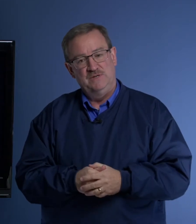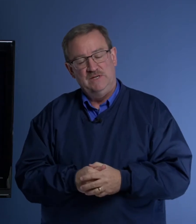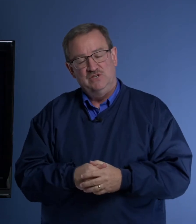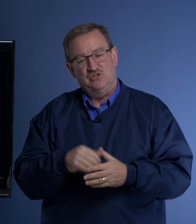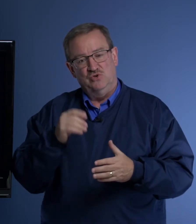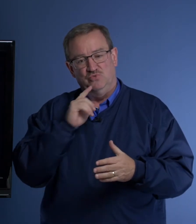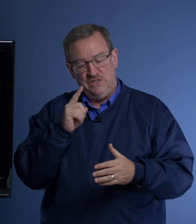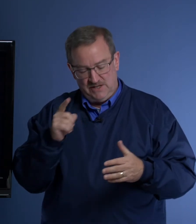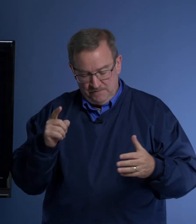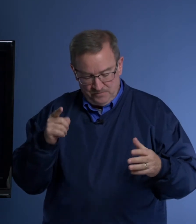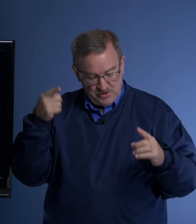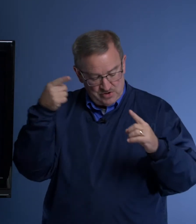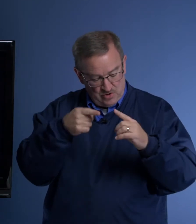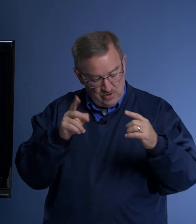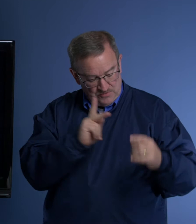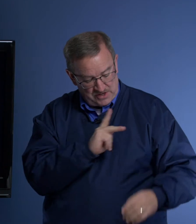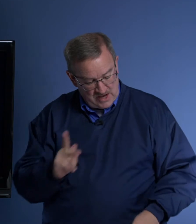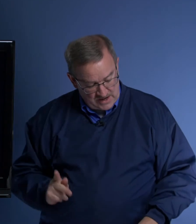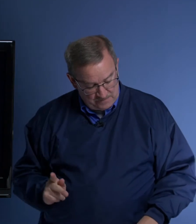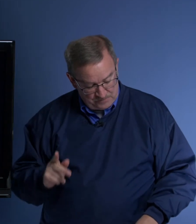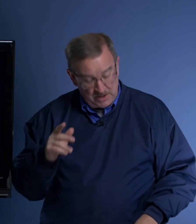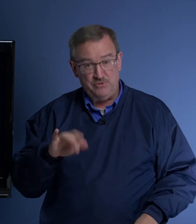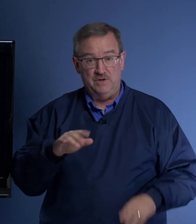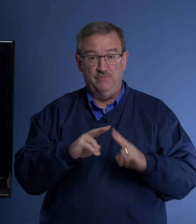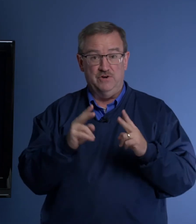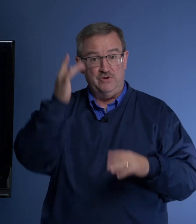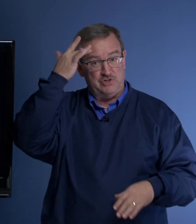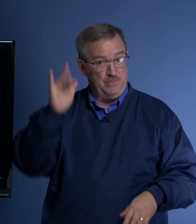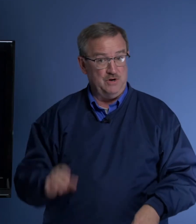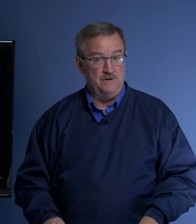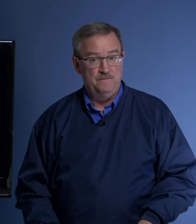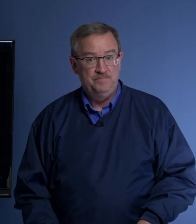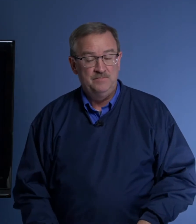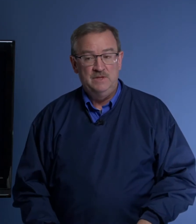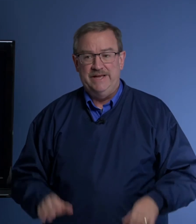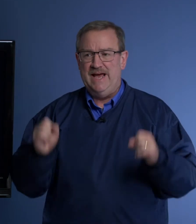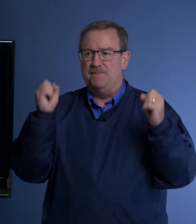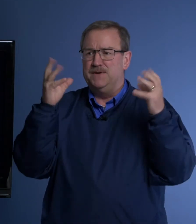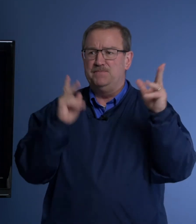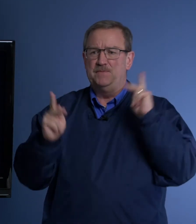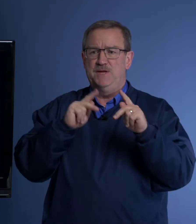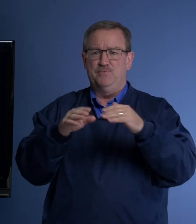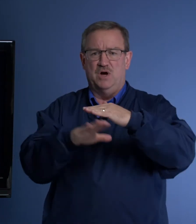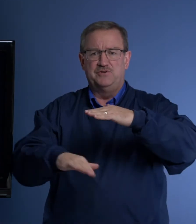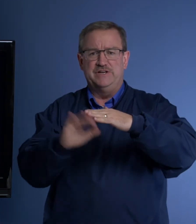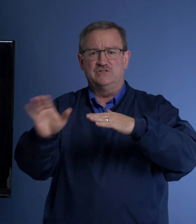So really, the goal of the king, he was very, very smart. He had many, many people under his